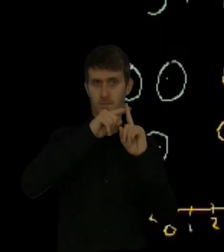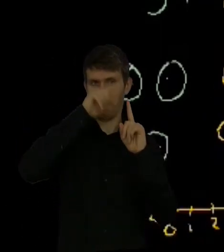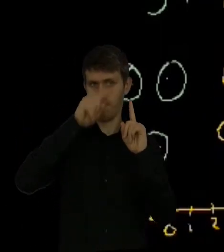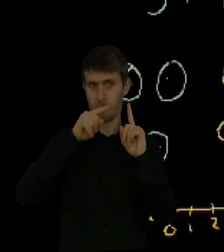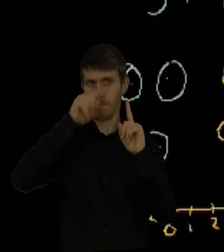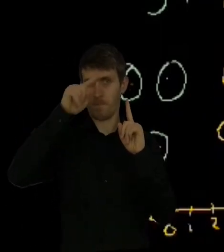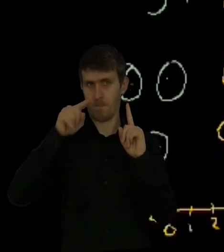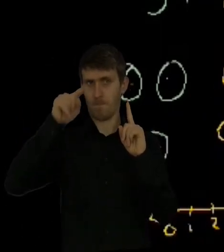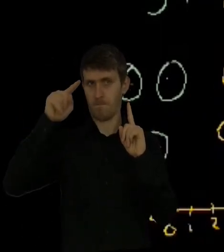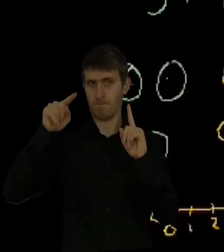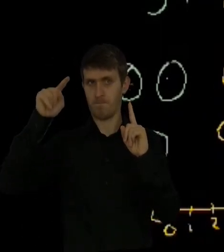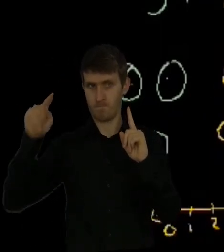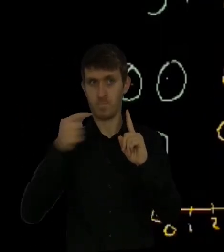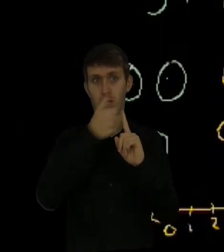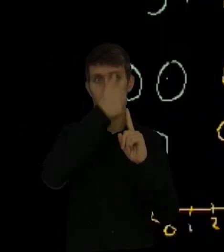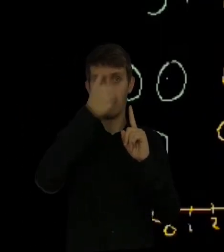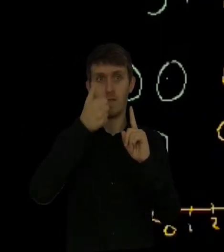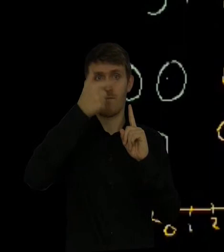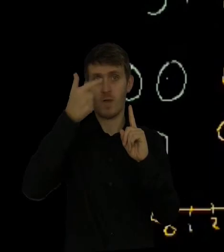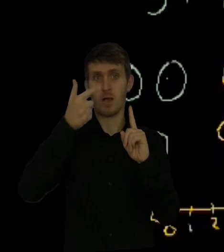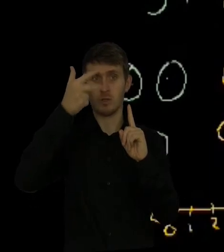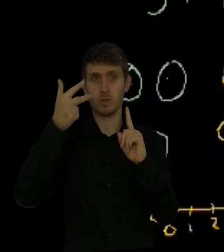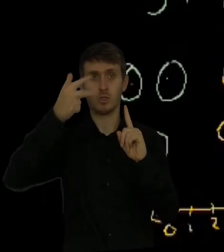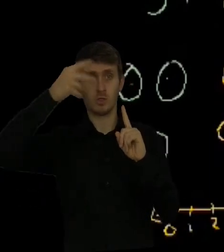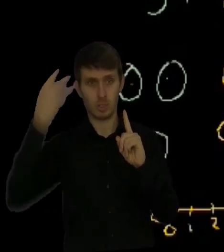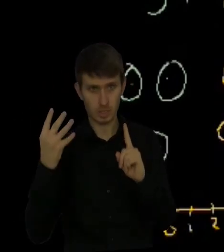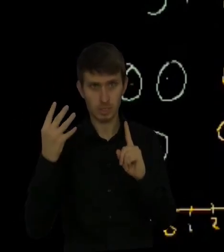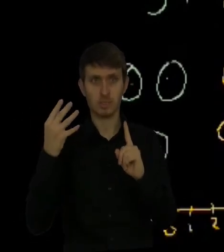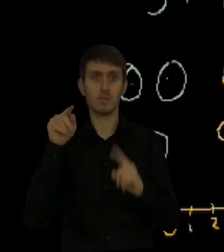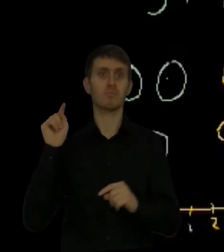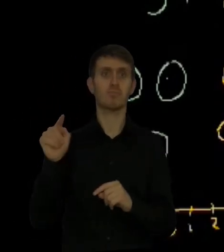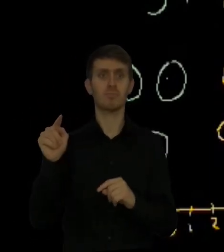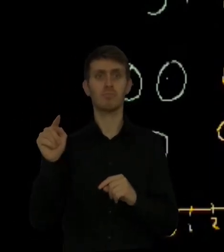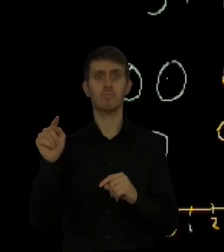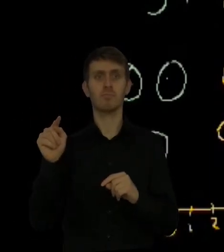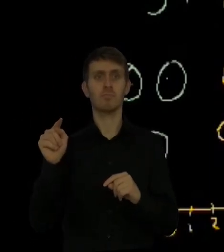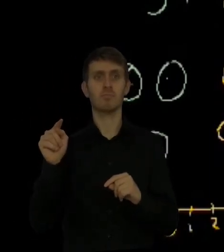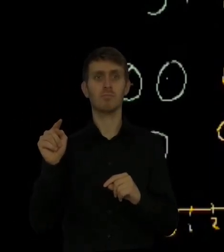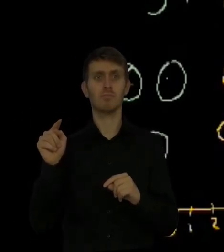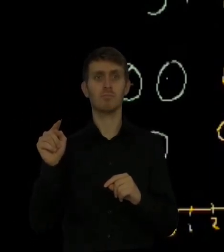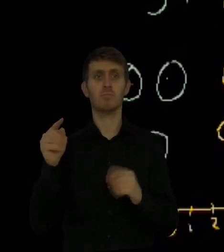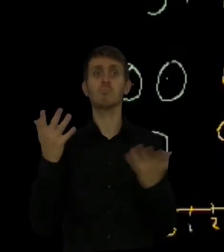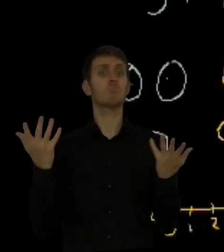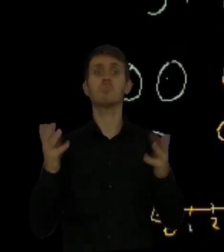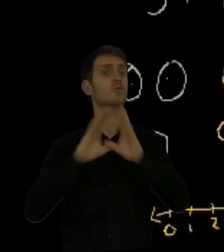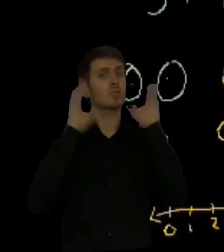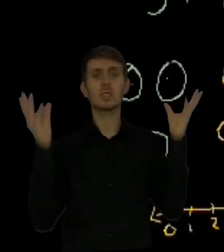So we go 1, 2, 3, 4.